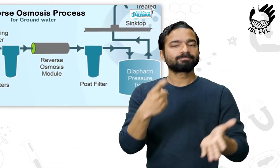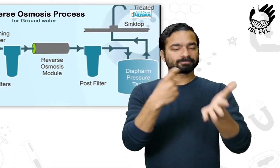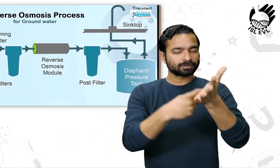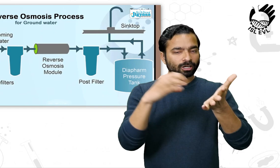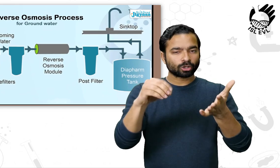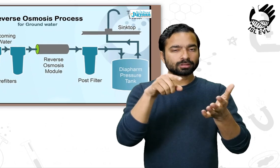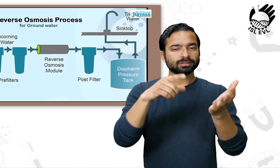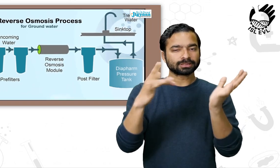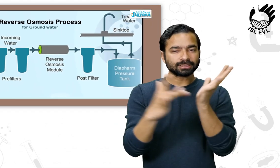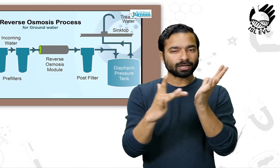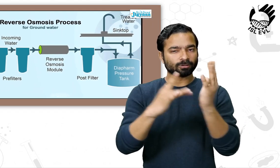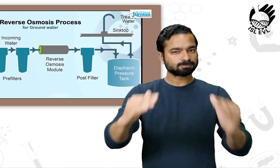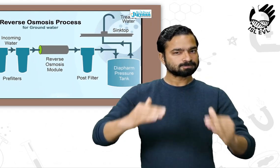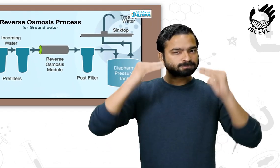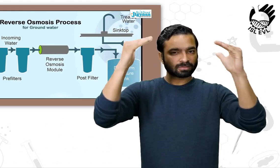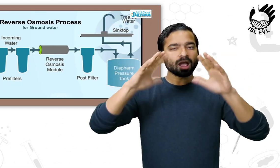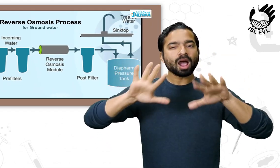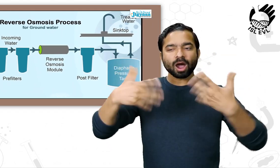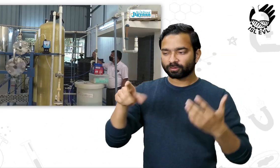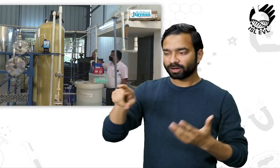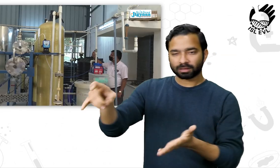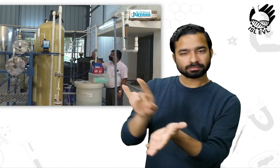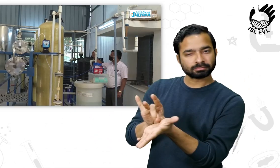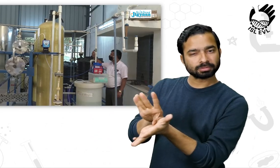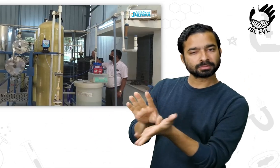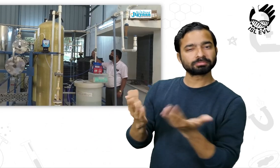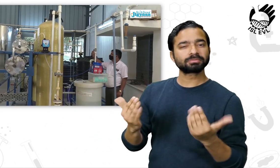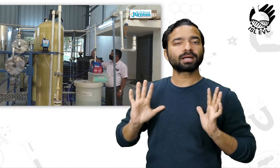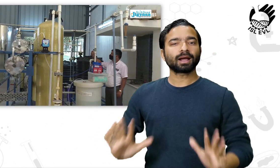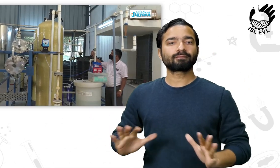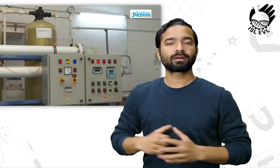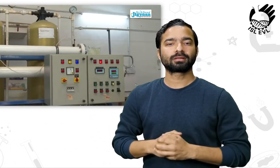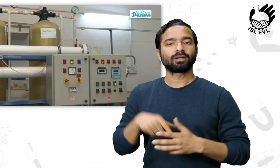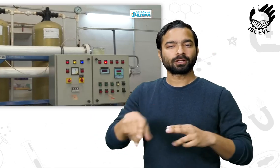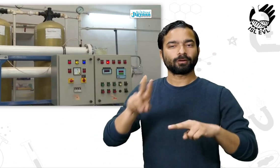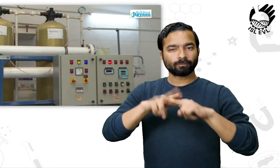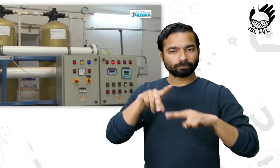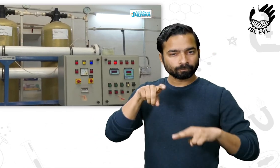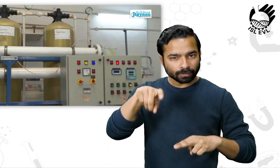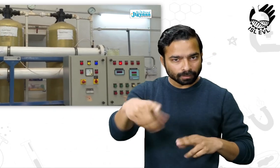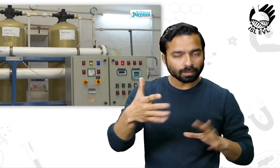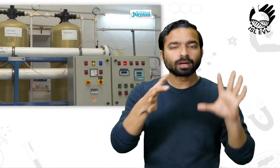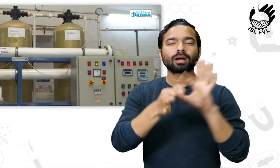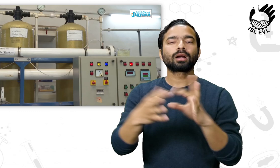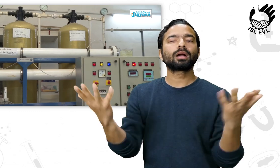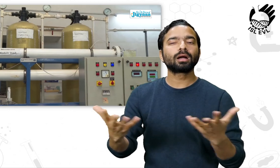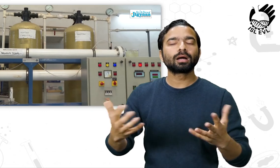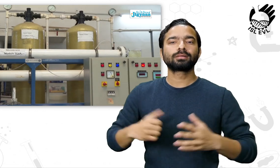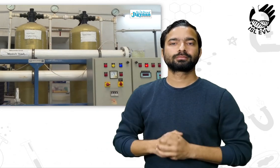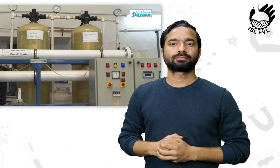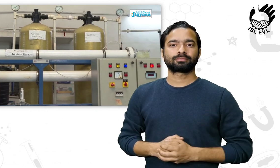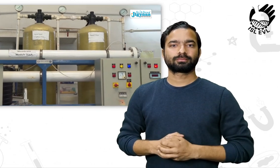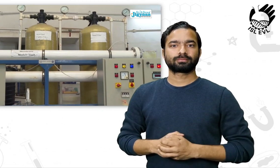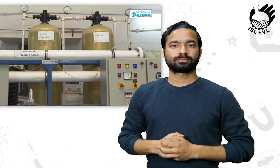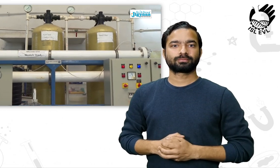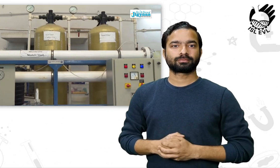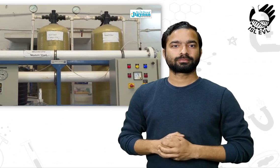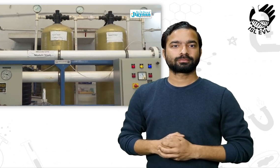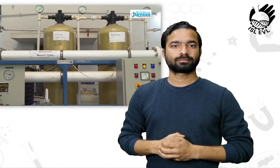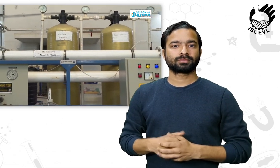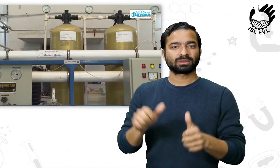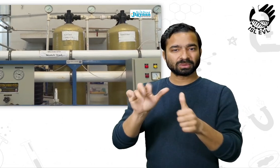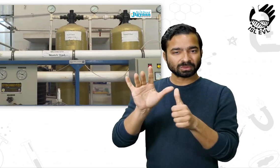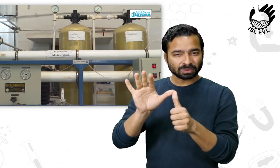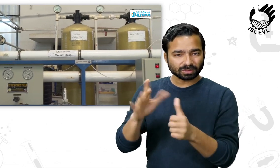Reverse osmosis is a technology which can remove excess fluoride and other elements such